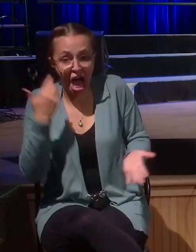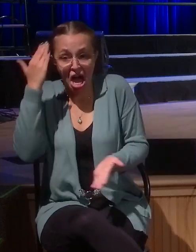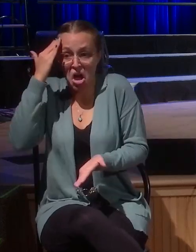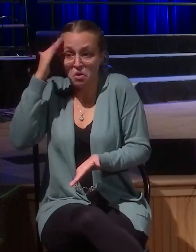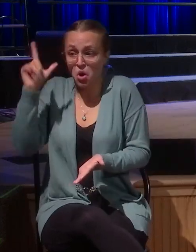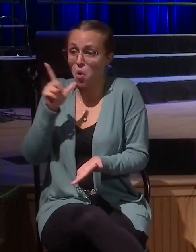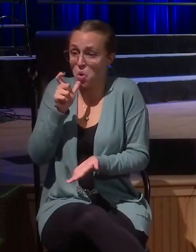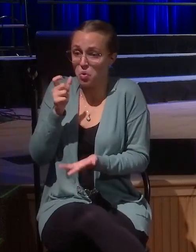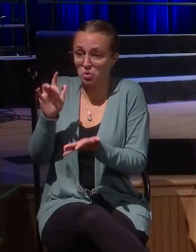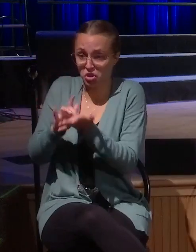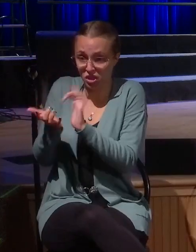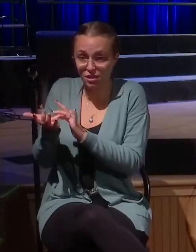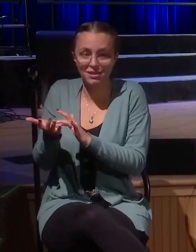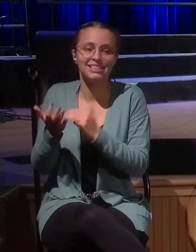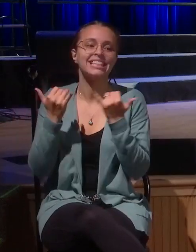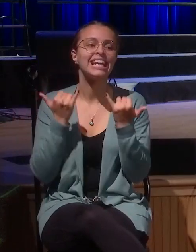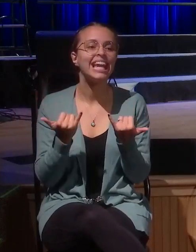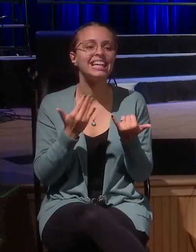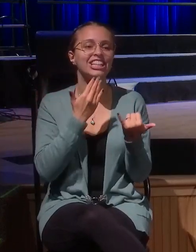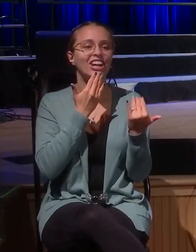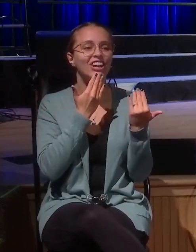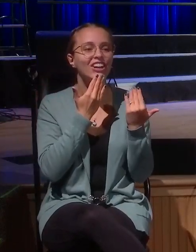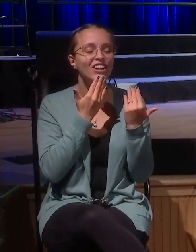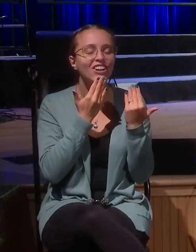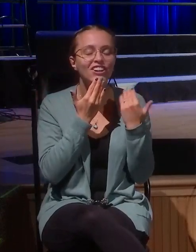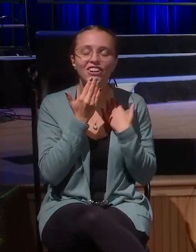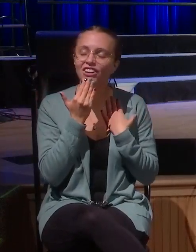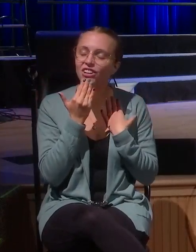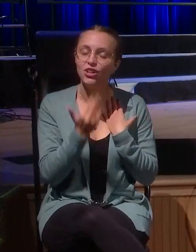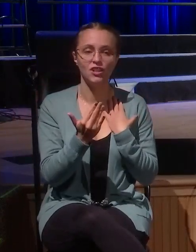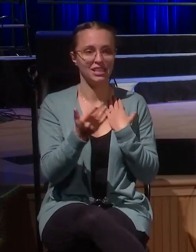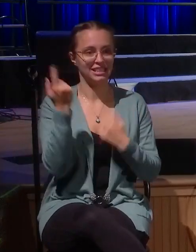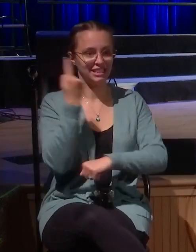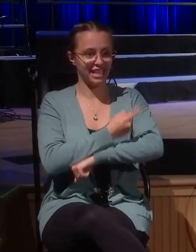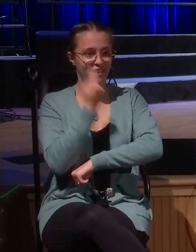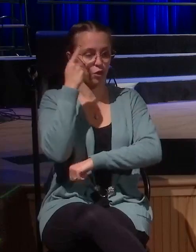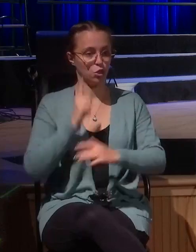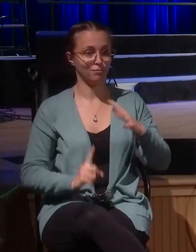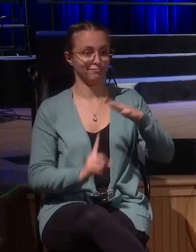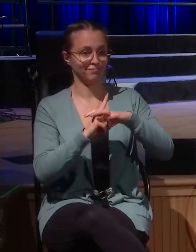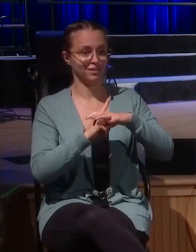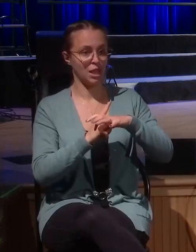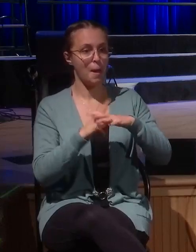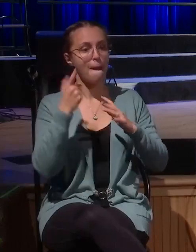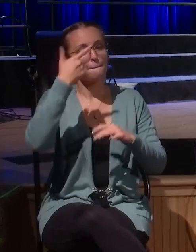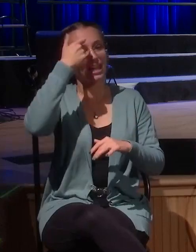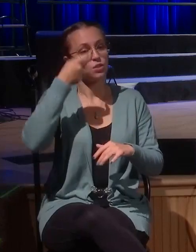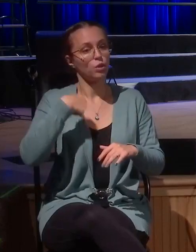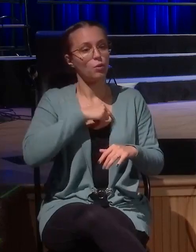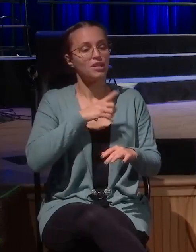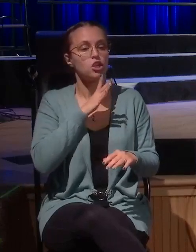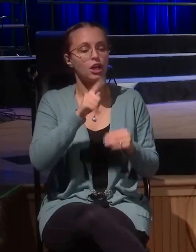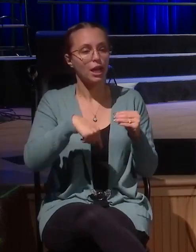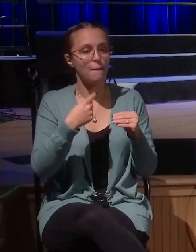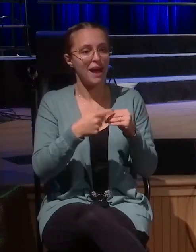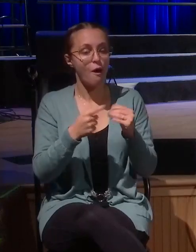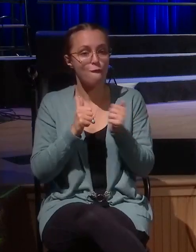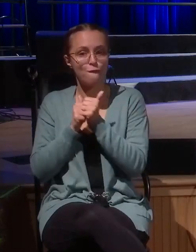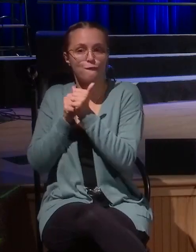for you to be here because we're going to talk about what it looks like to actually follow Jesus, to commit with your heart and repent that Jesus might save your